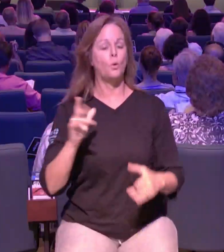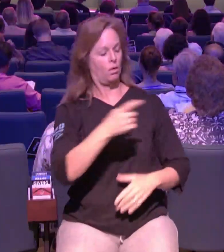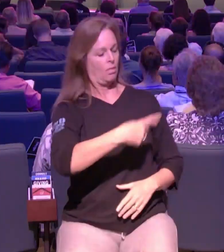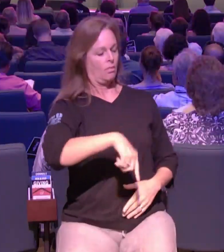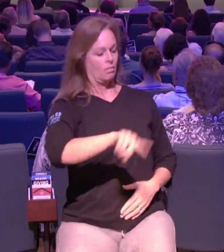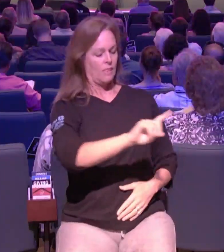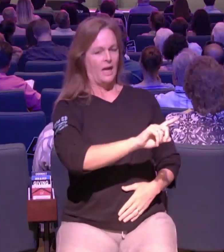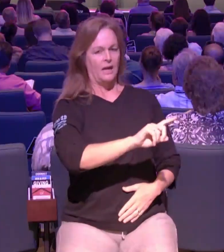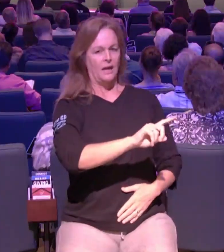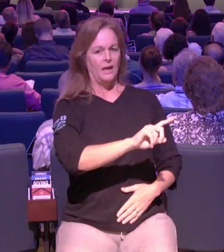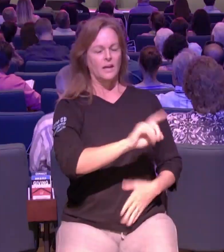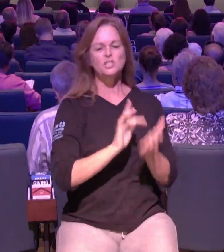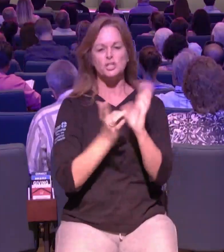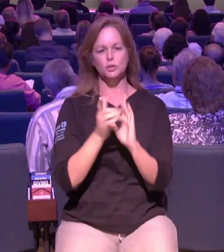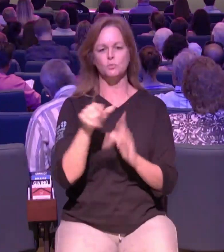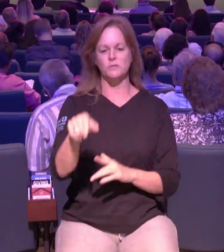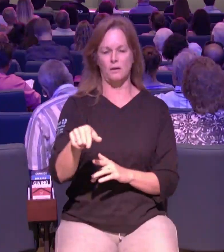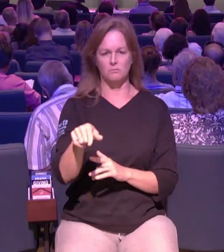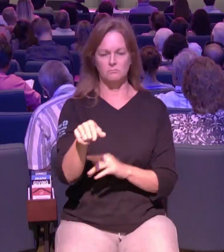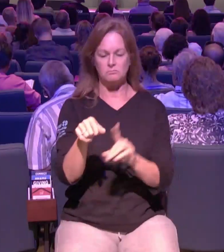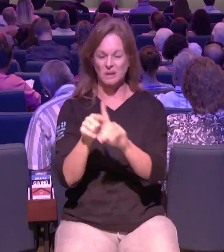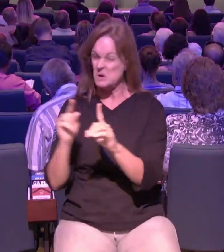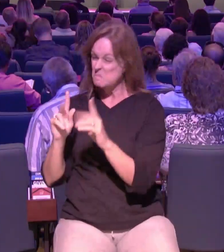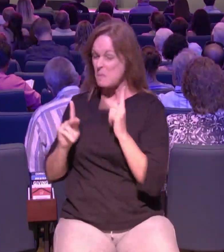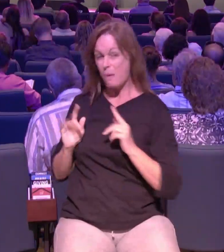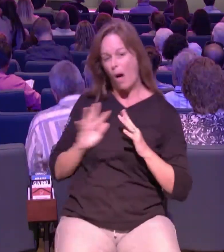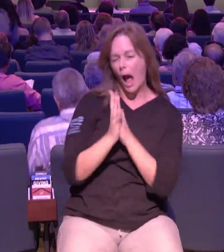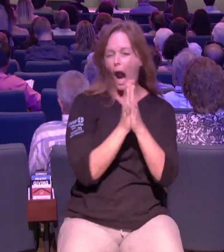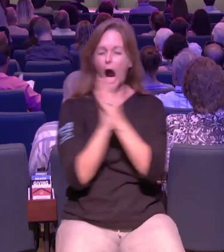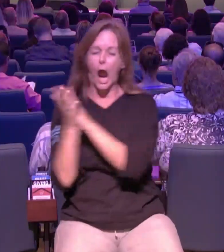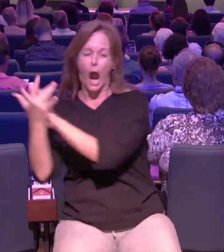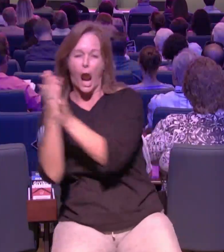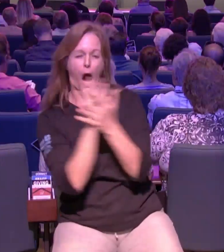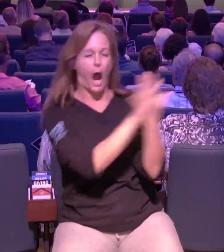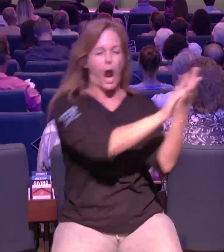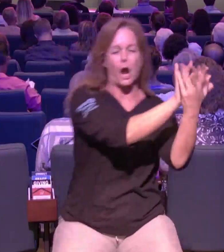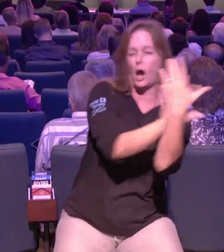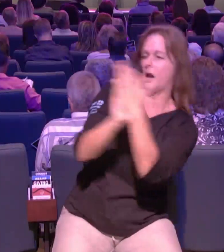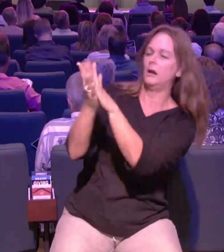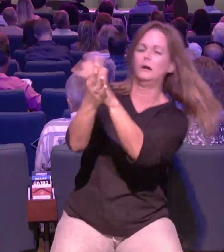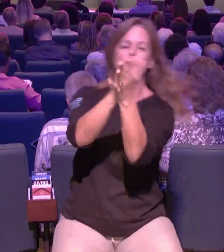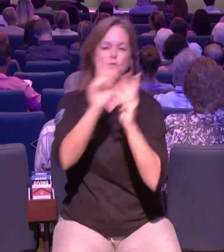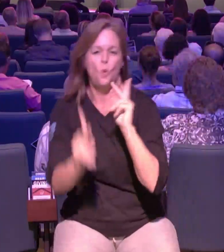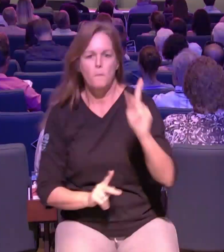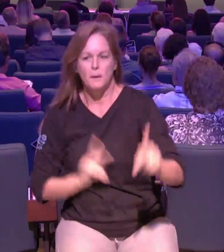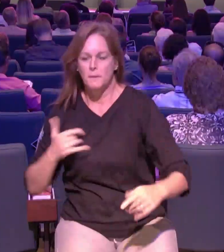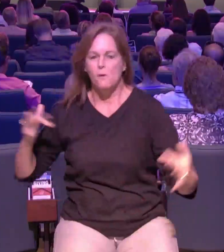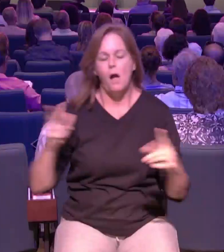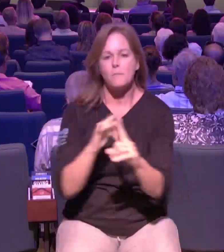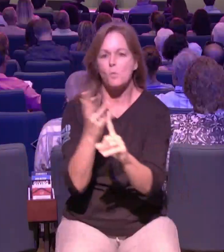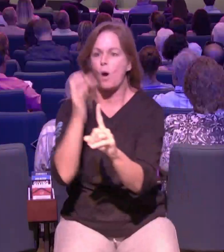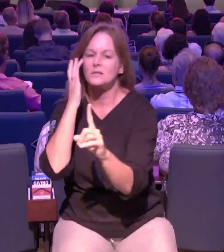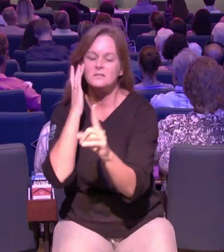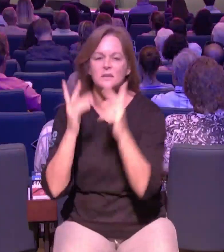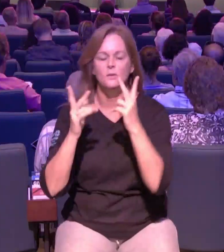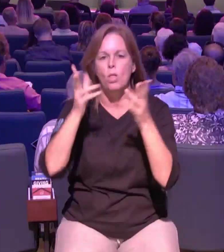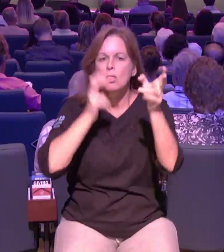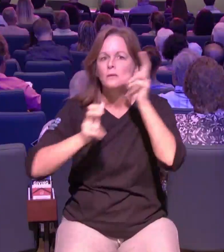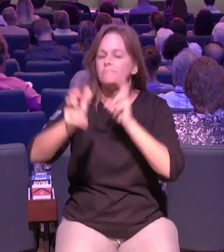preach the word to them some men came bringing him a paralyzed man carried by four of them so four guys were carrying this men and since they